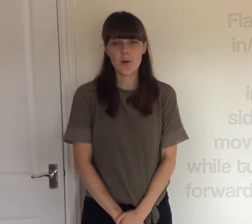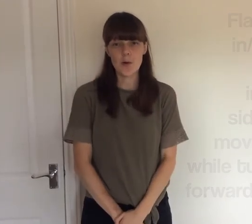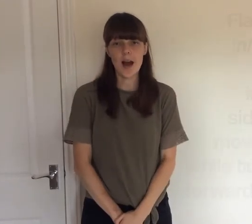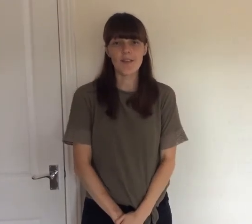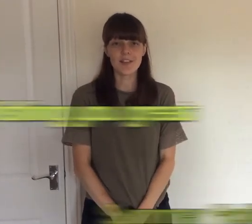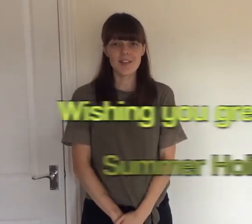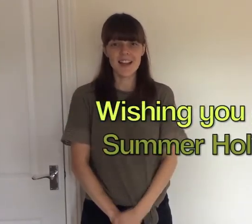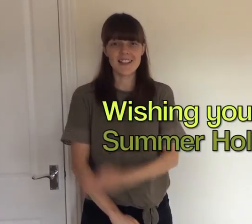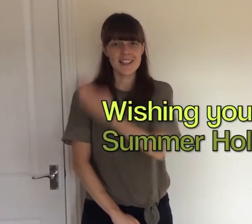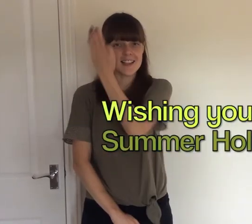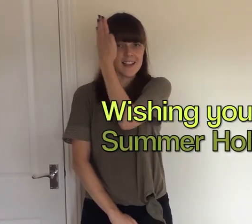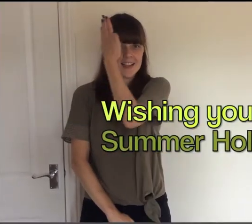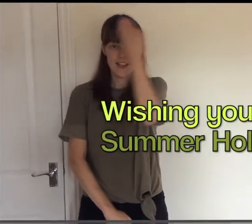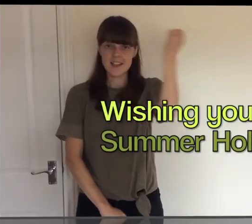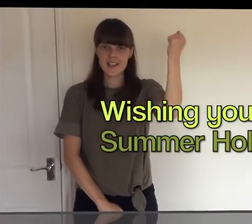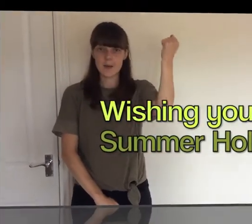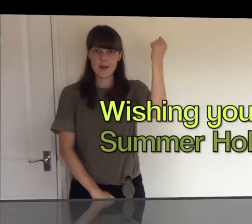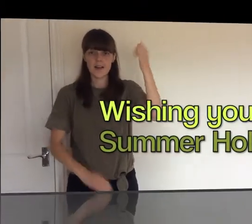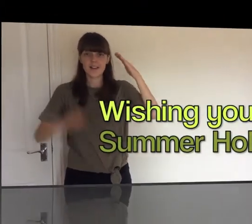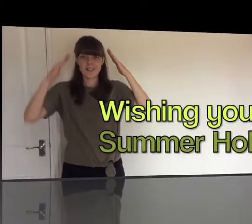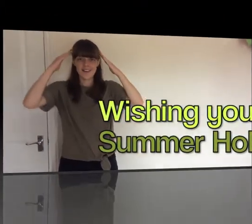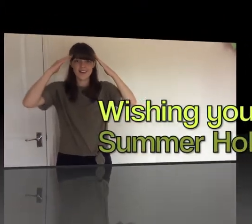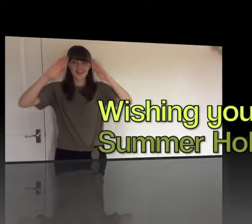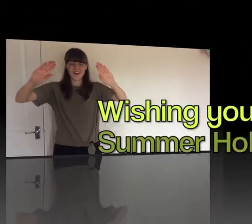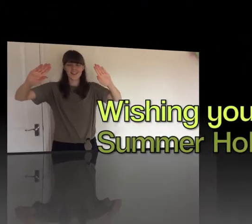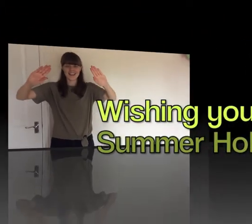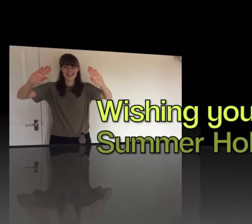all have great summer holidays.